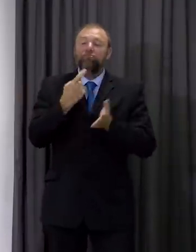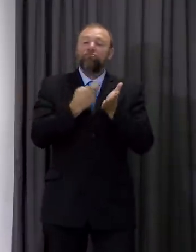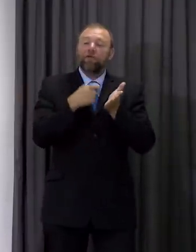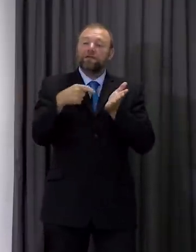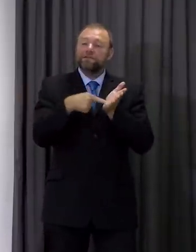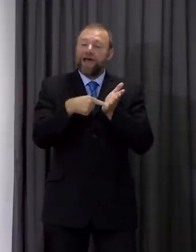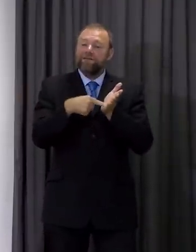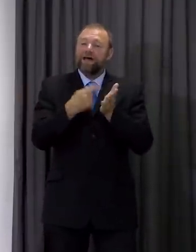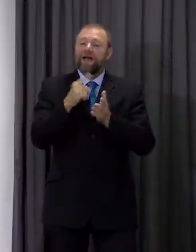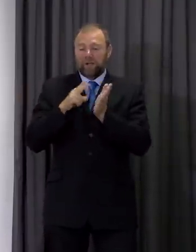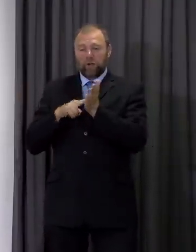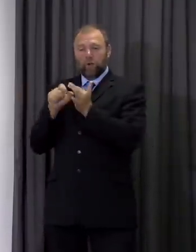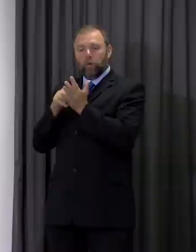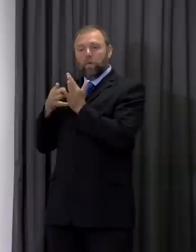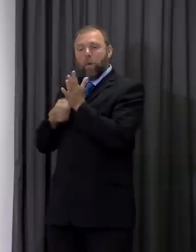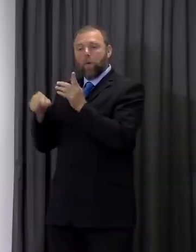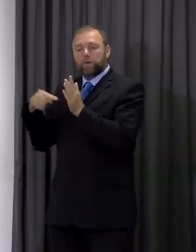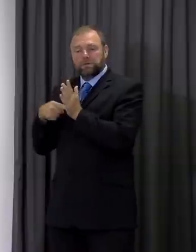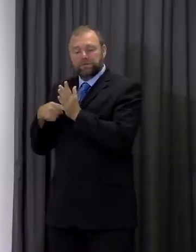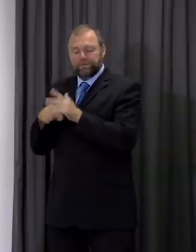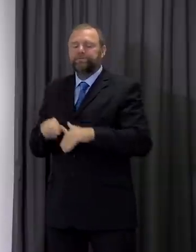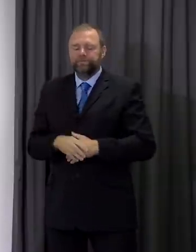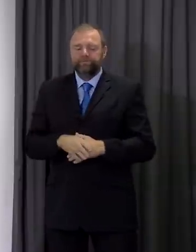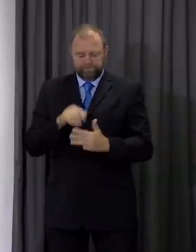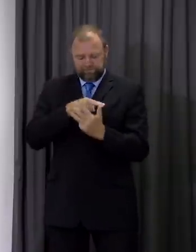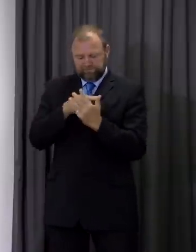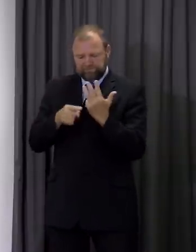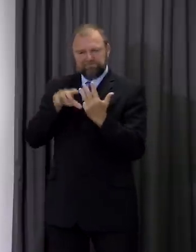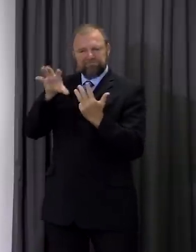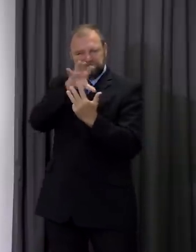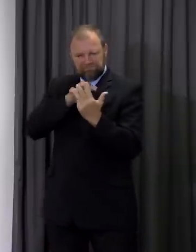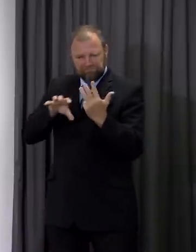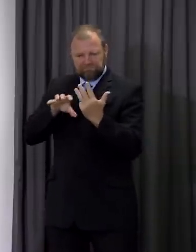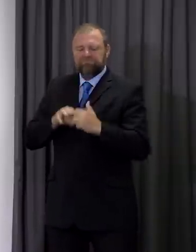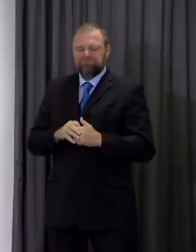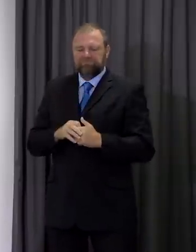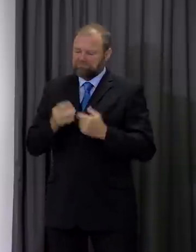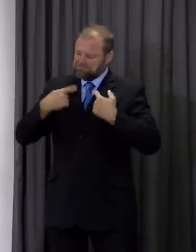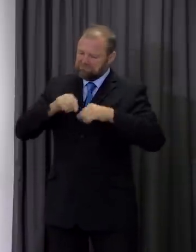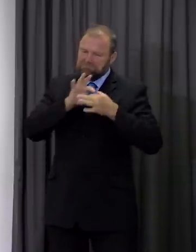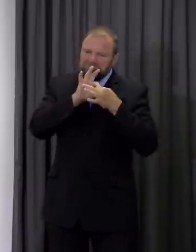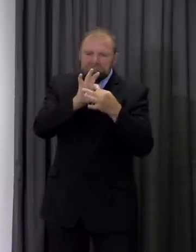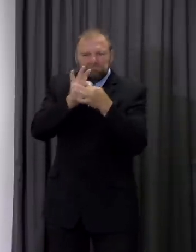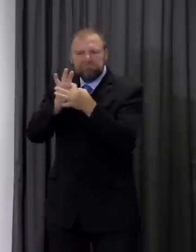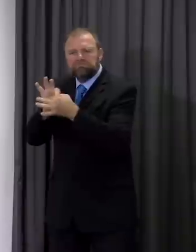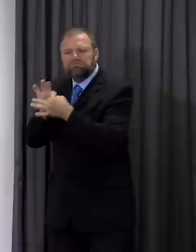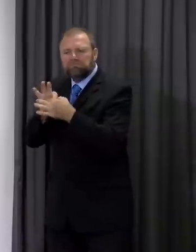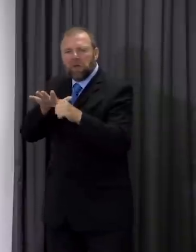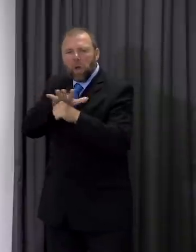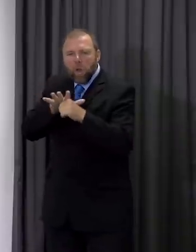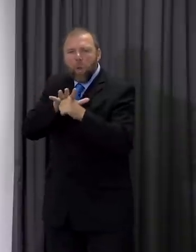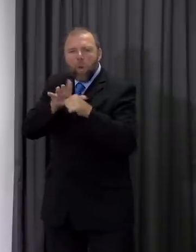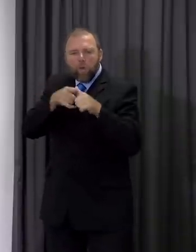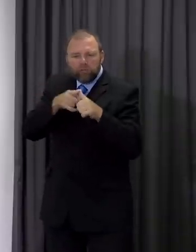Newport. We're working closely with each of the local authorities and public health experts to understand